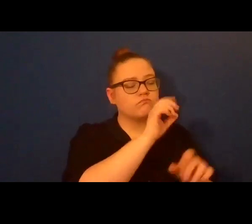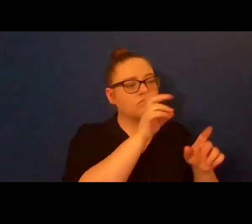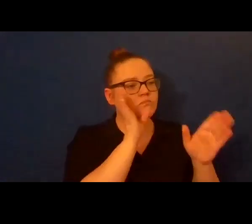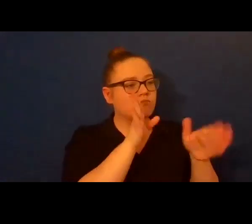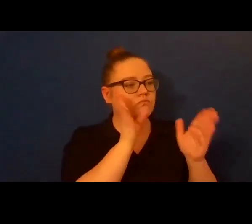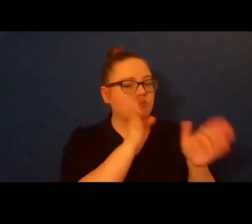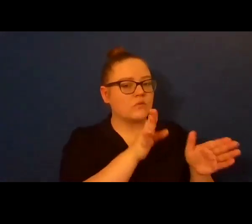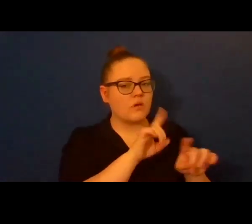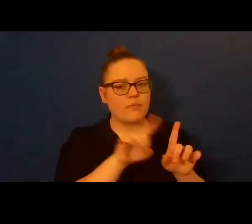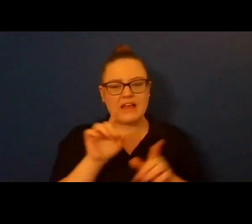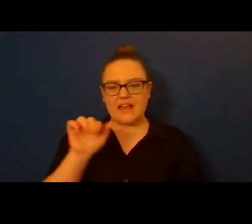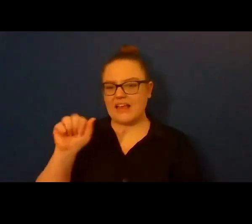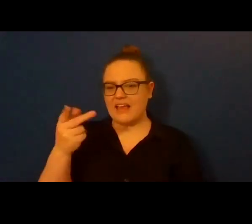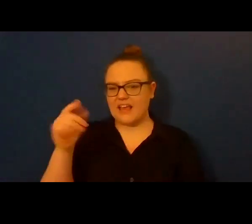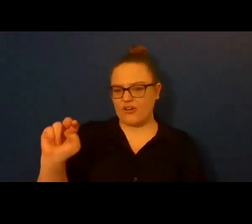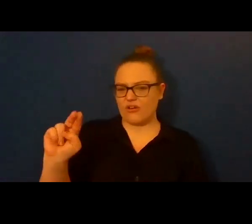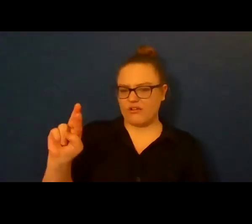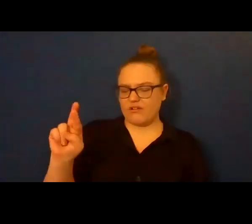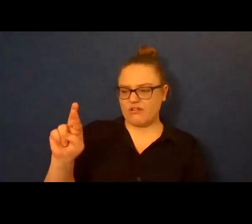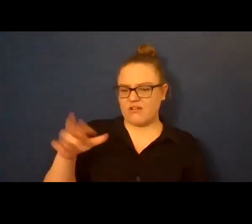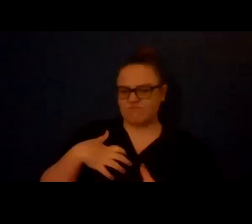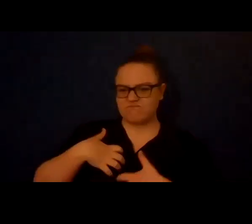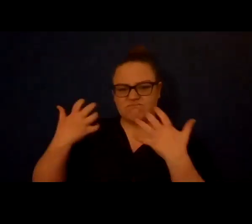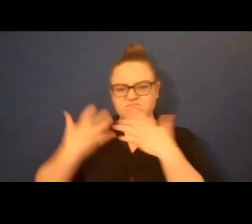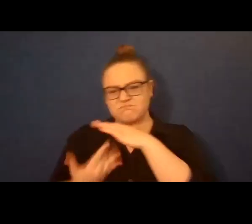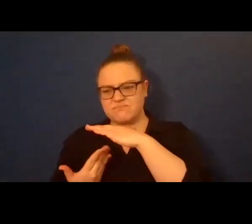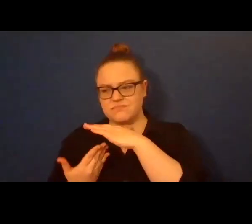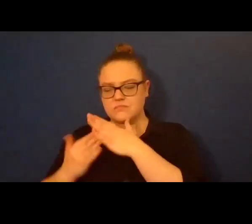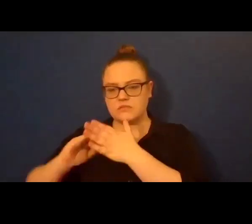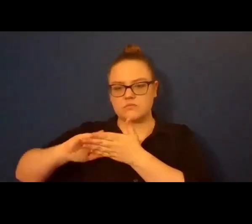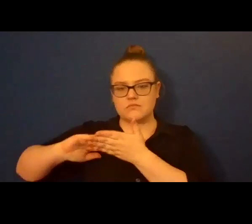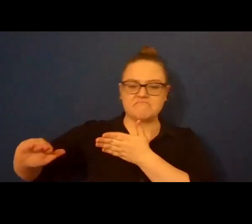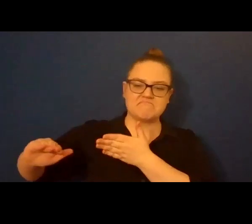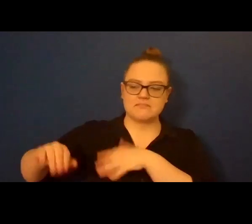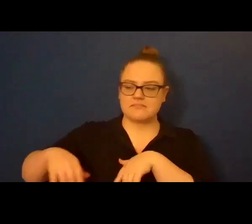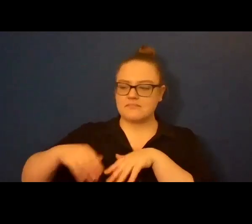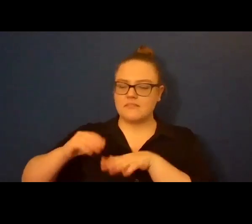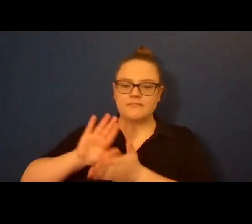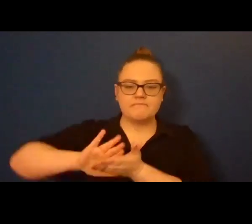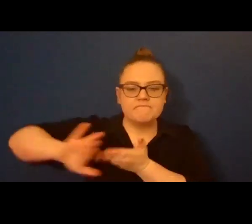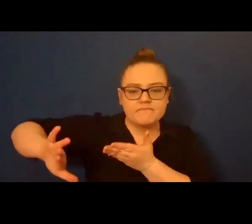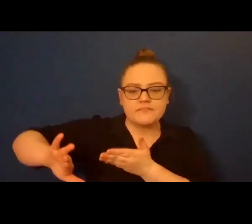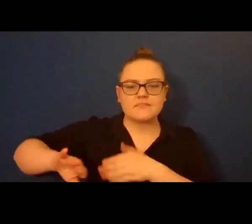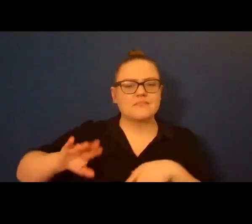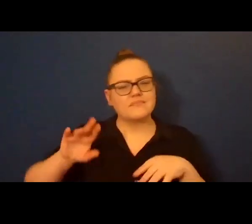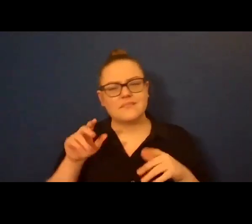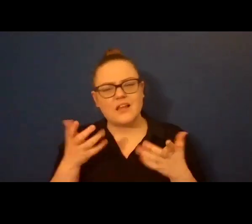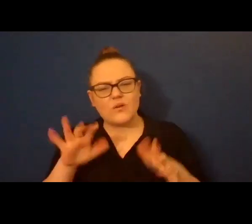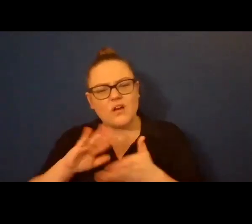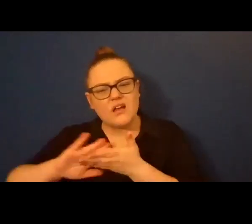I don't want a pass. I want to see this rage. Four,